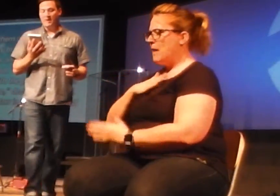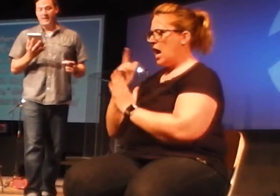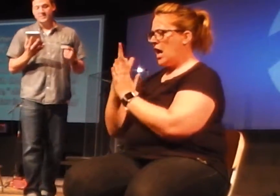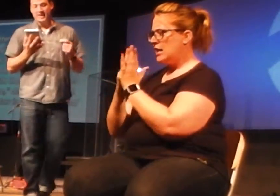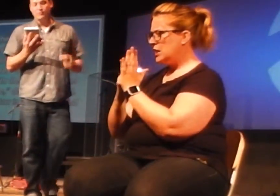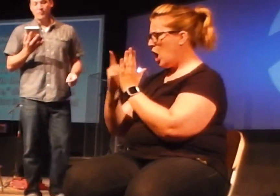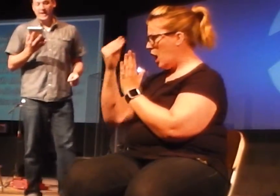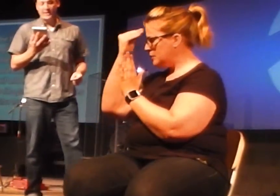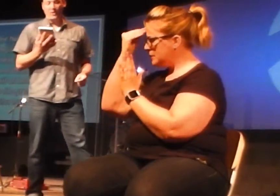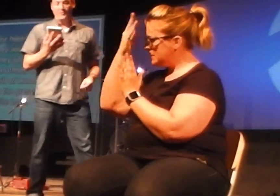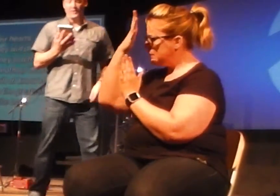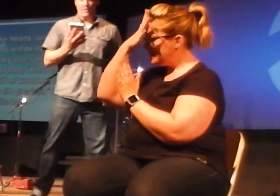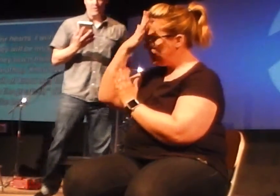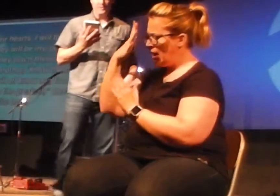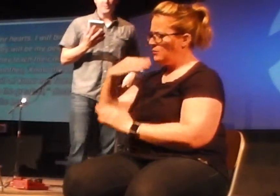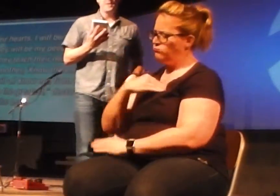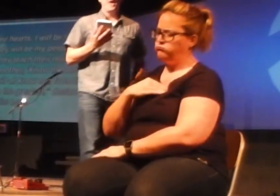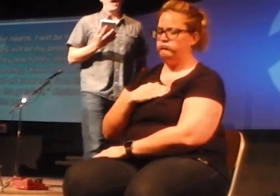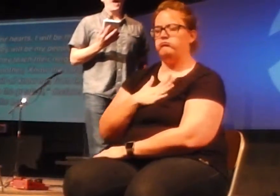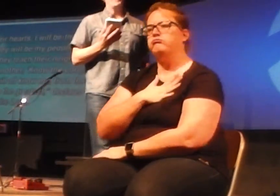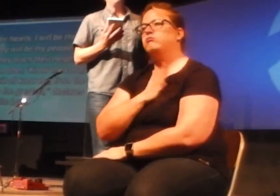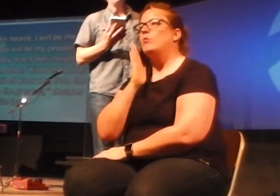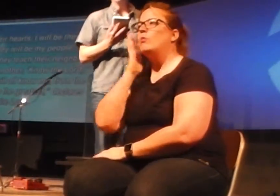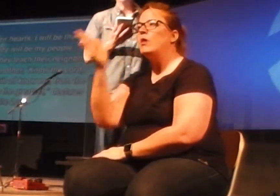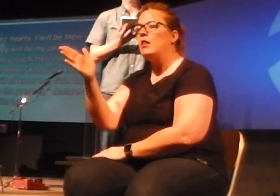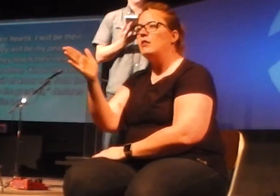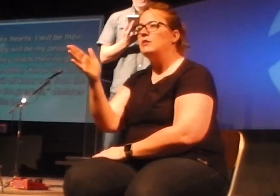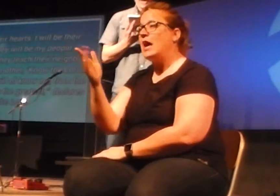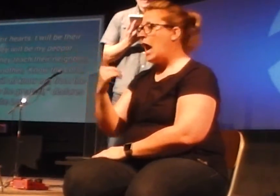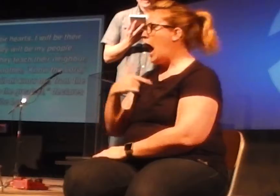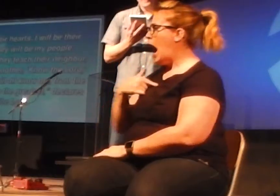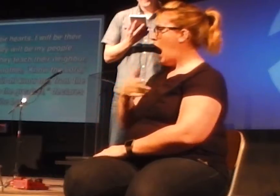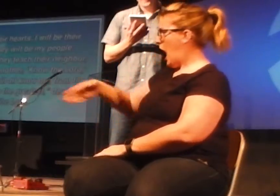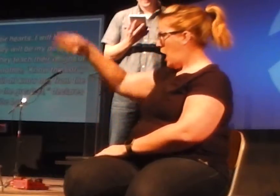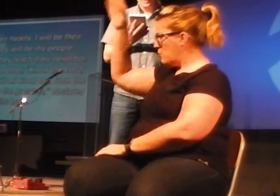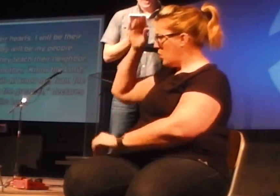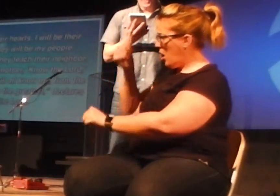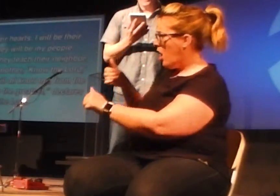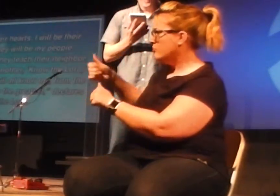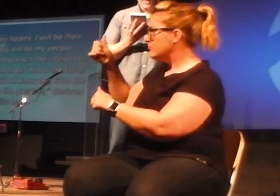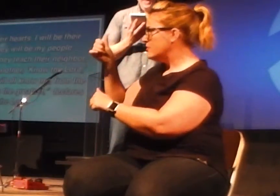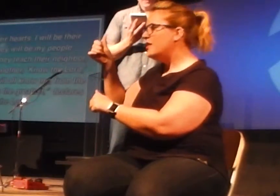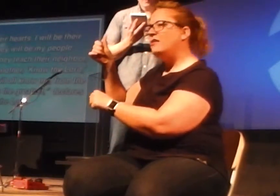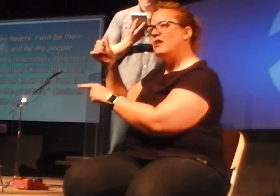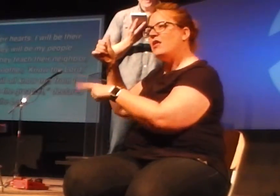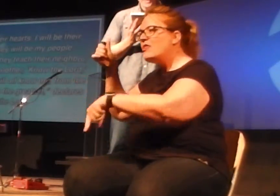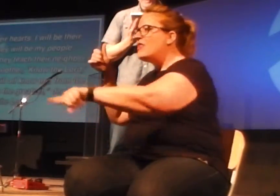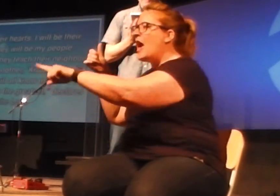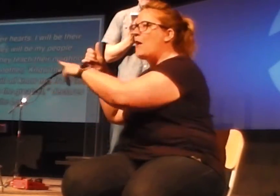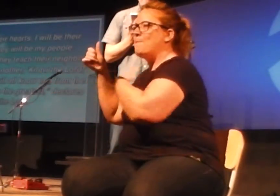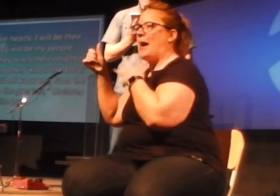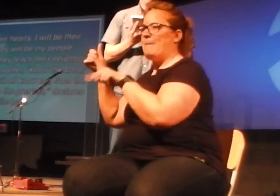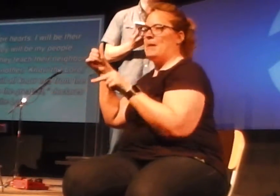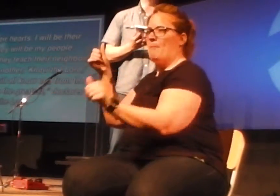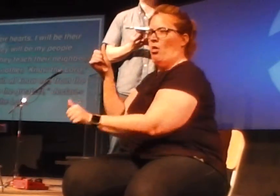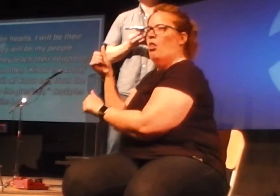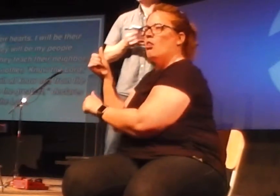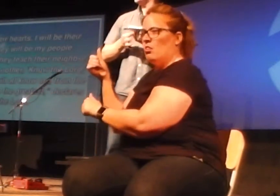minds and write it on their hearts. I will be their God, and they will be my people. We've talked about that